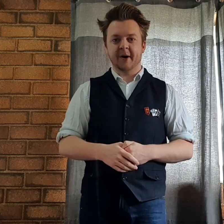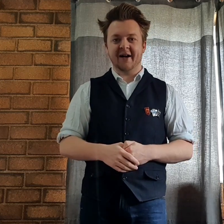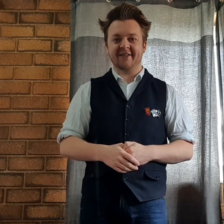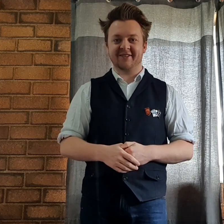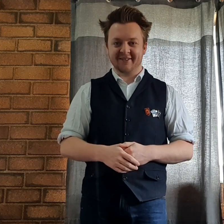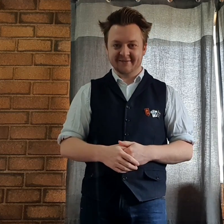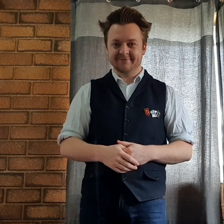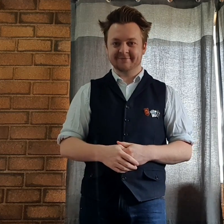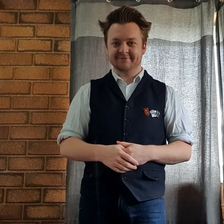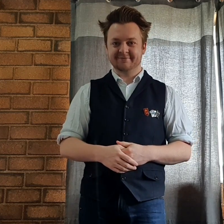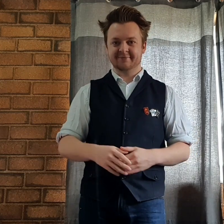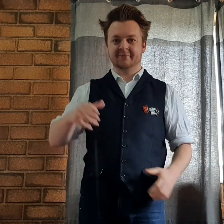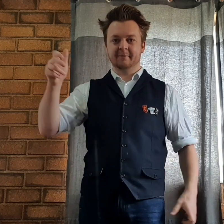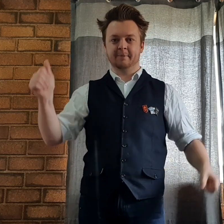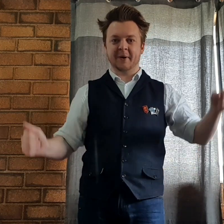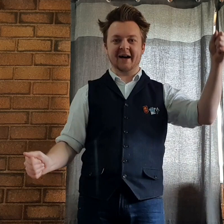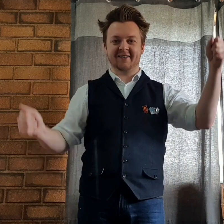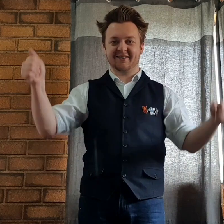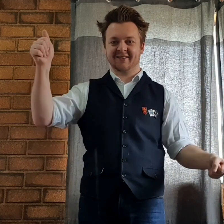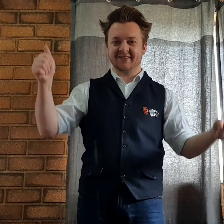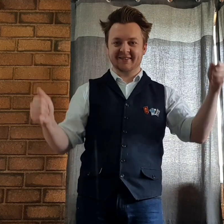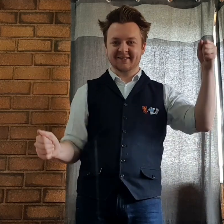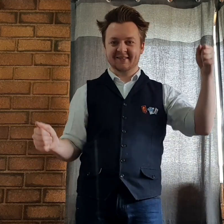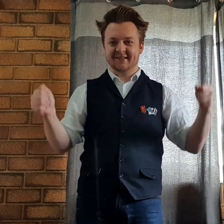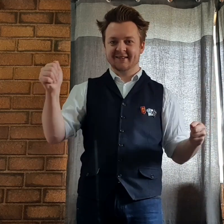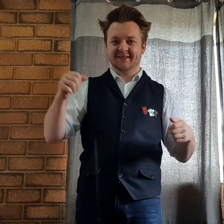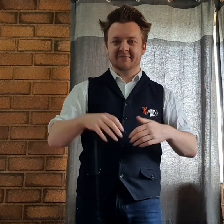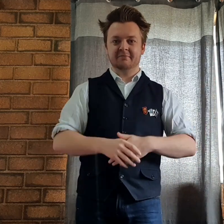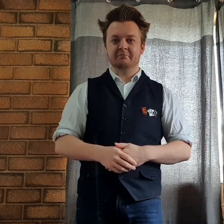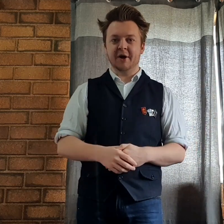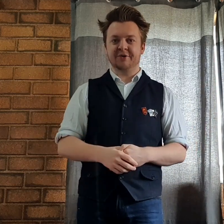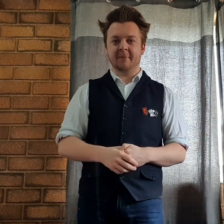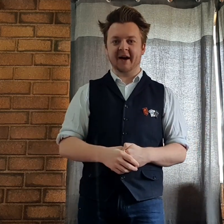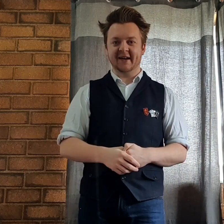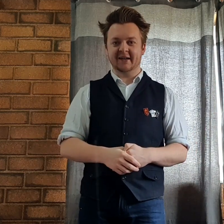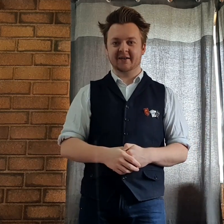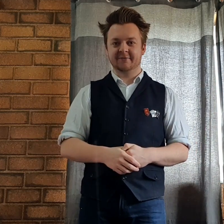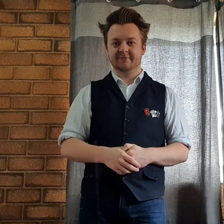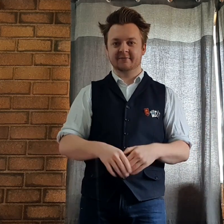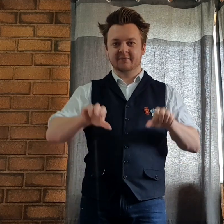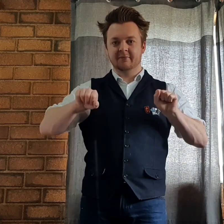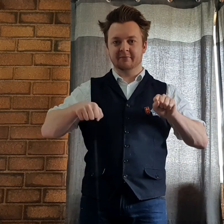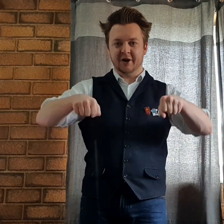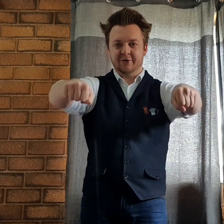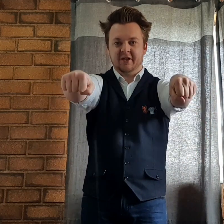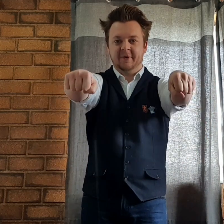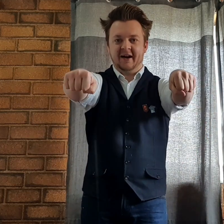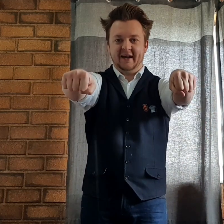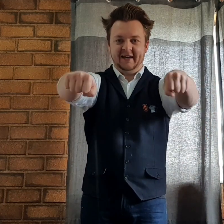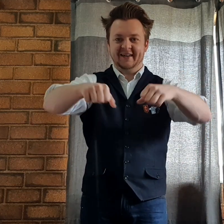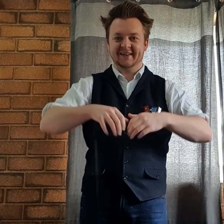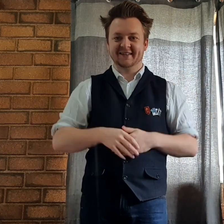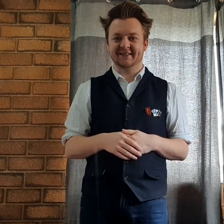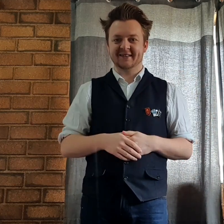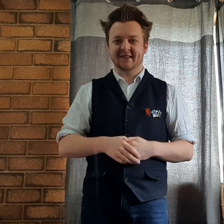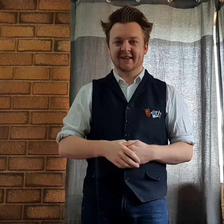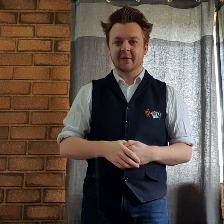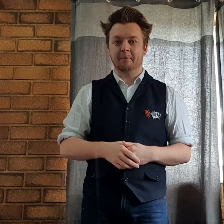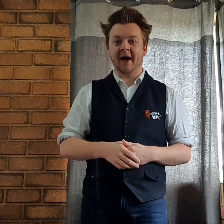Bus. Bus. Motorbike. Motorbike. Motorbike. Motorbike.